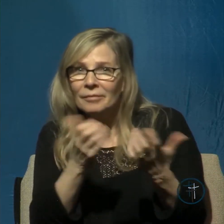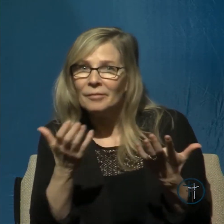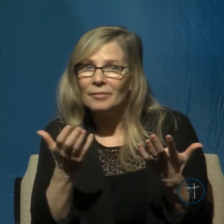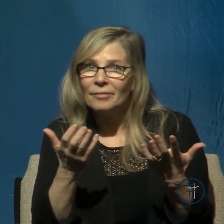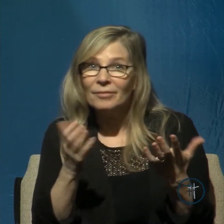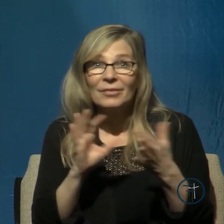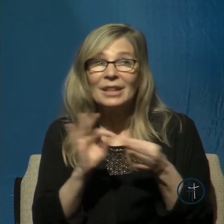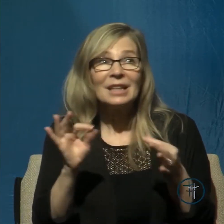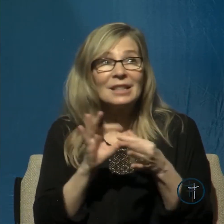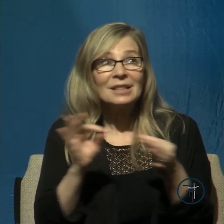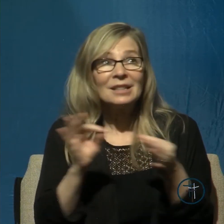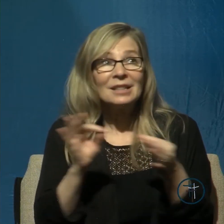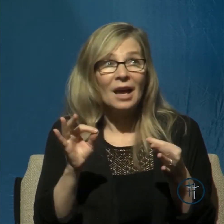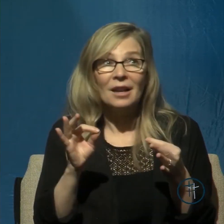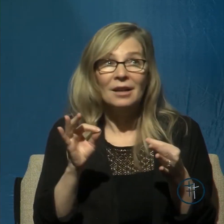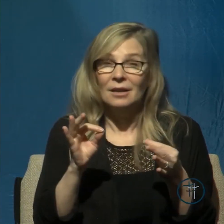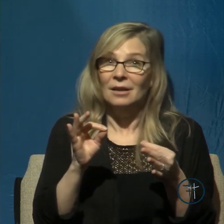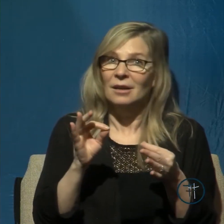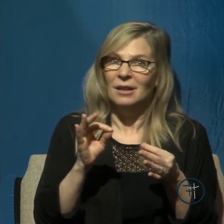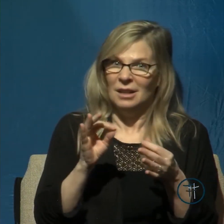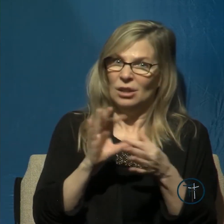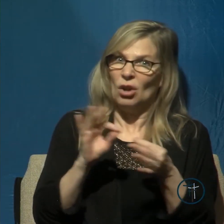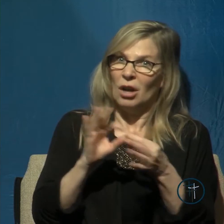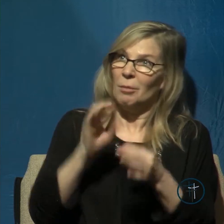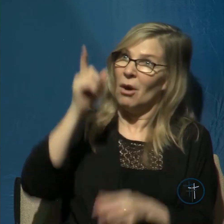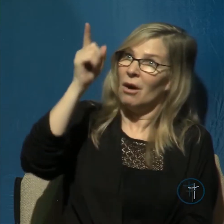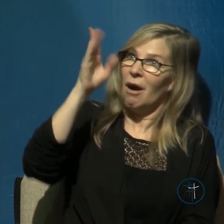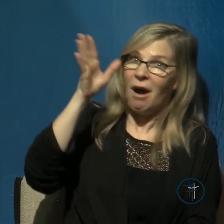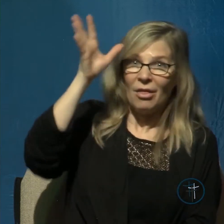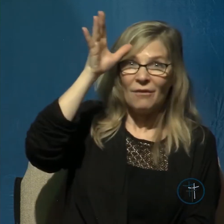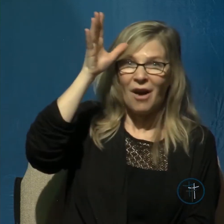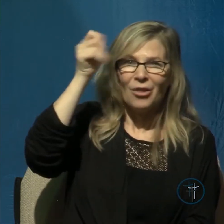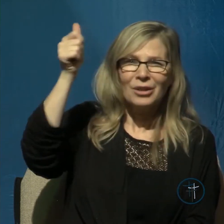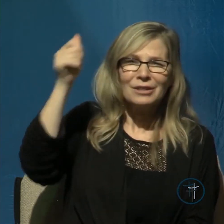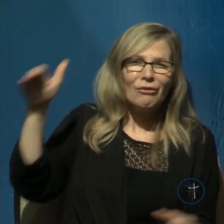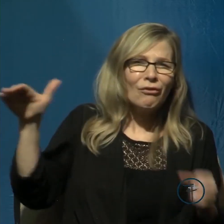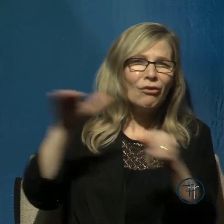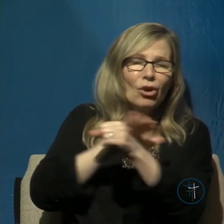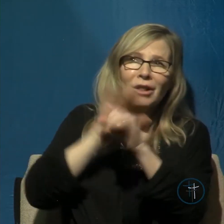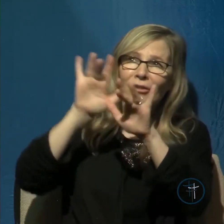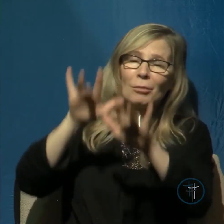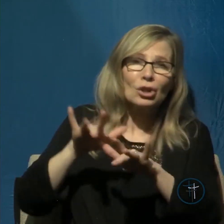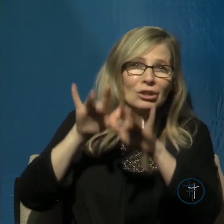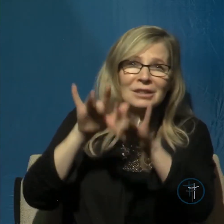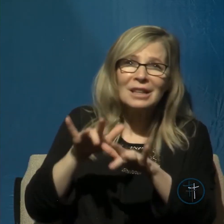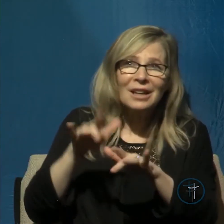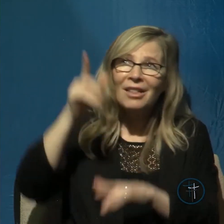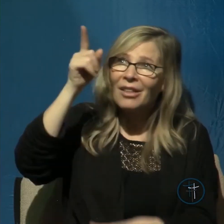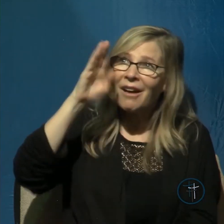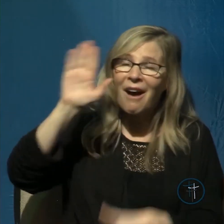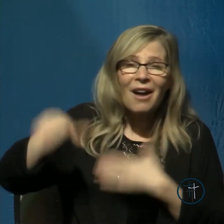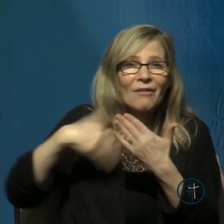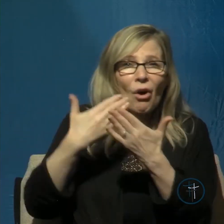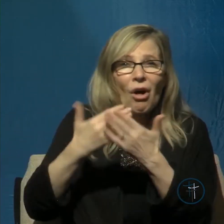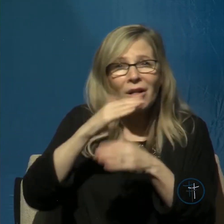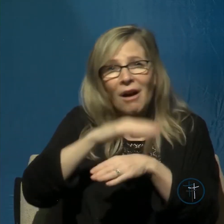who referred to God the Father as the Father of mercies and the God of all comfort and that's exactly who he is